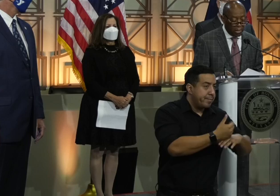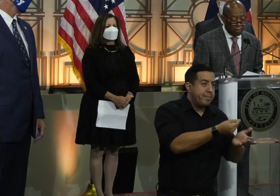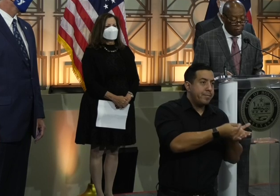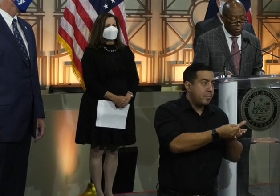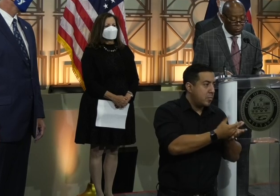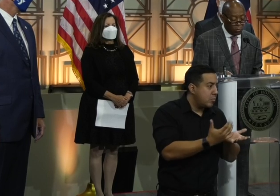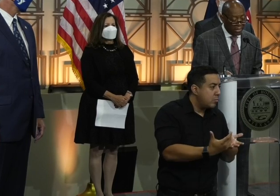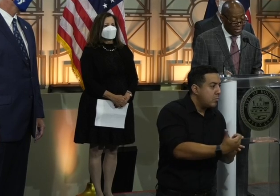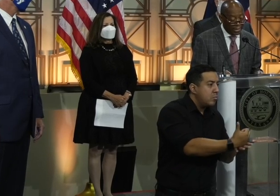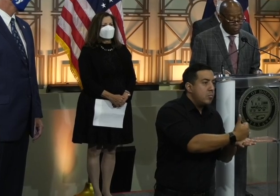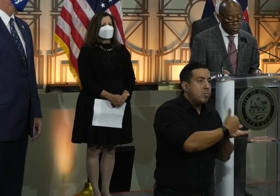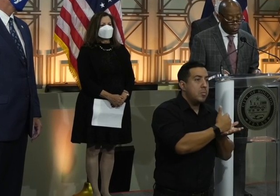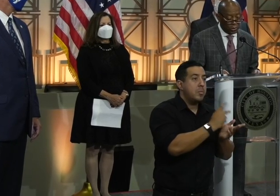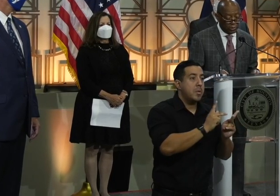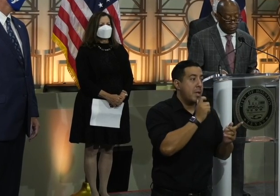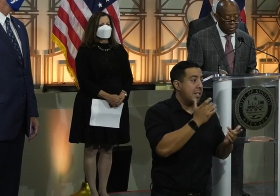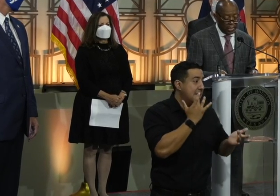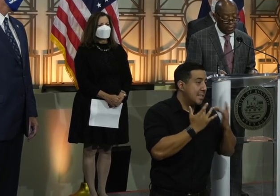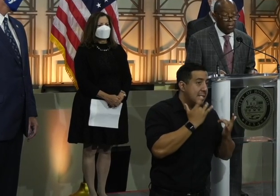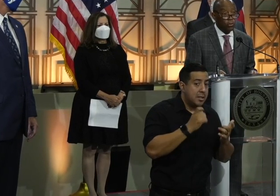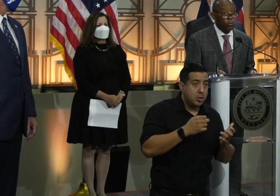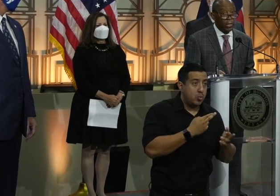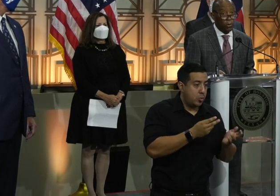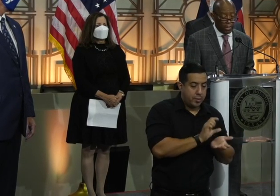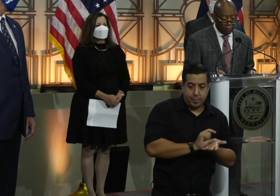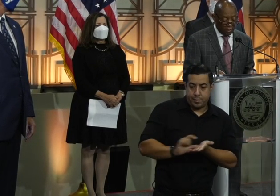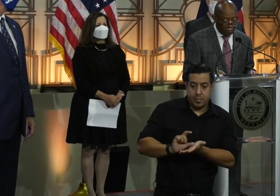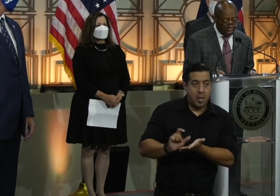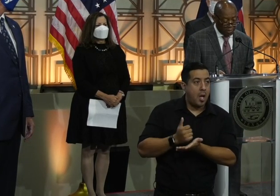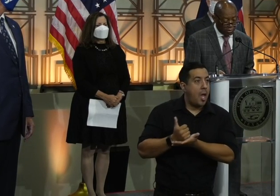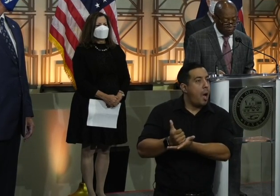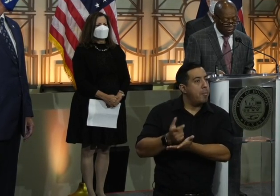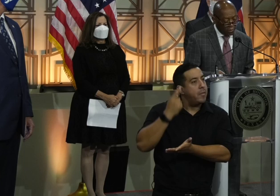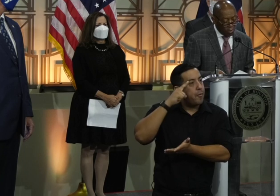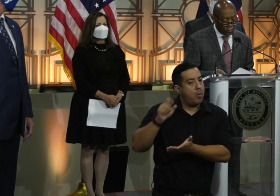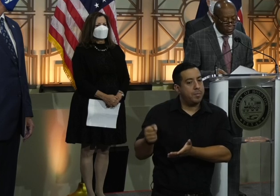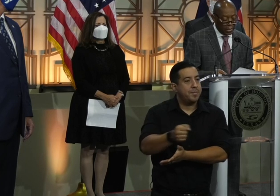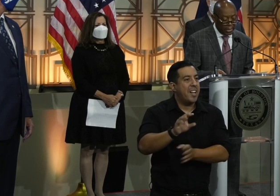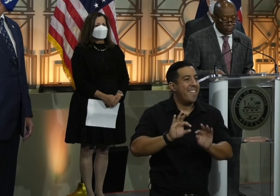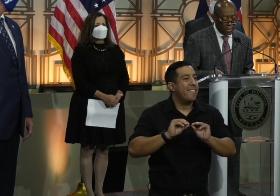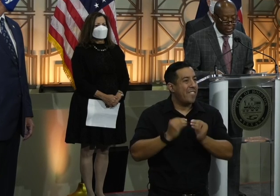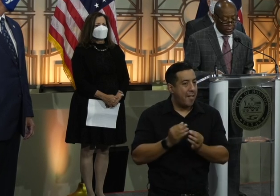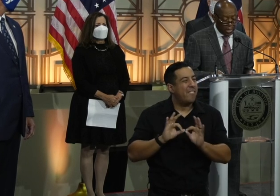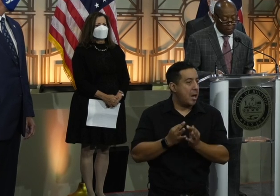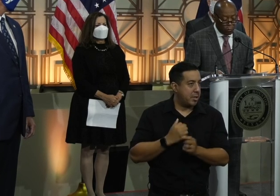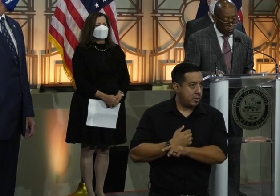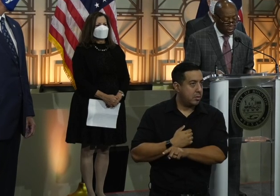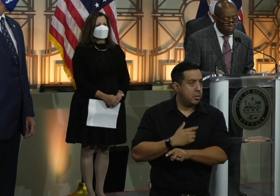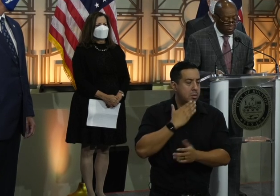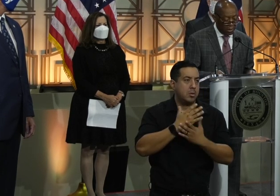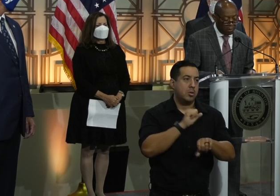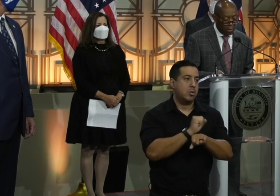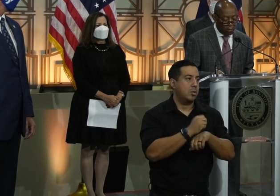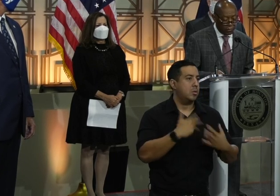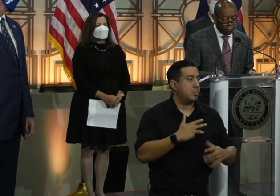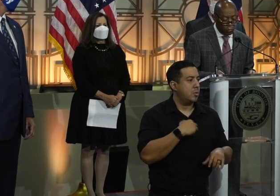raise money for those who may need, lack the resources they would need to relocate their families. They also did an outstanding job at working